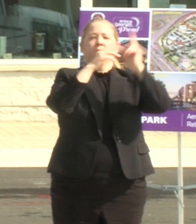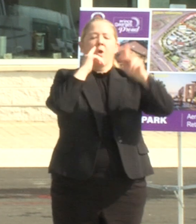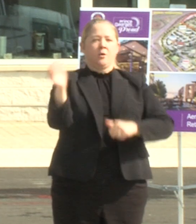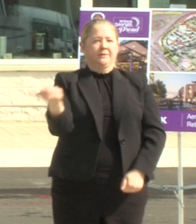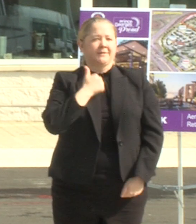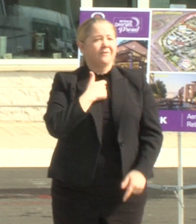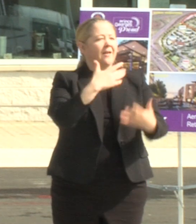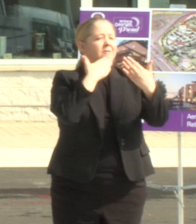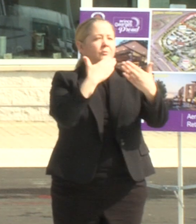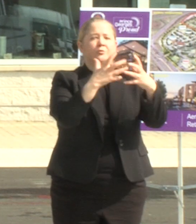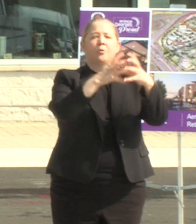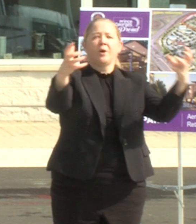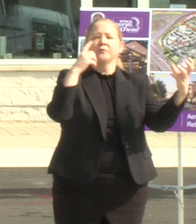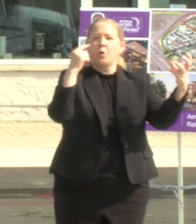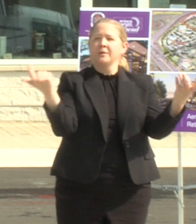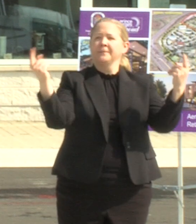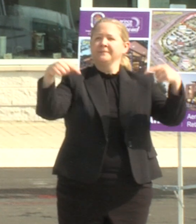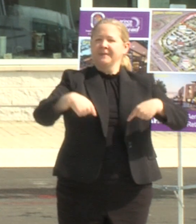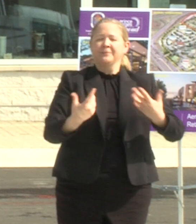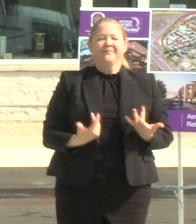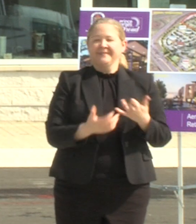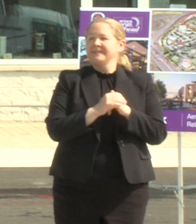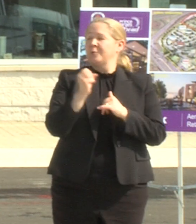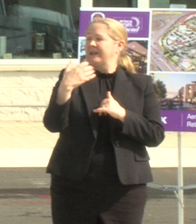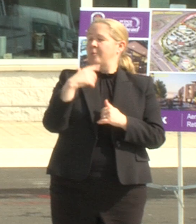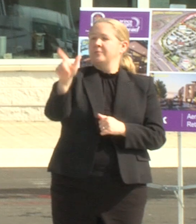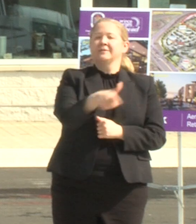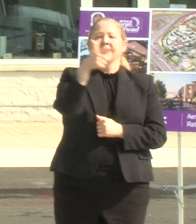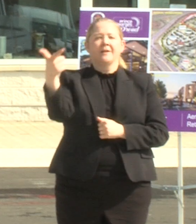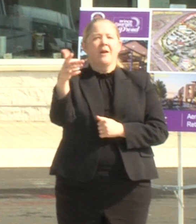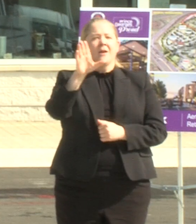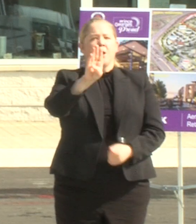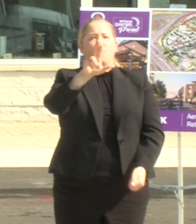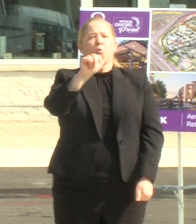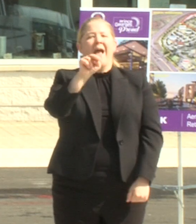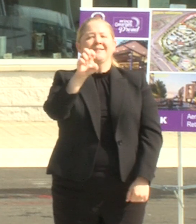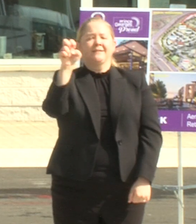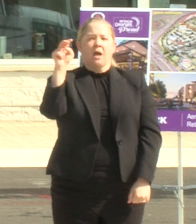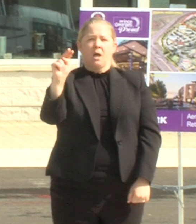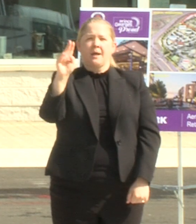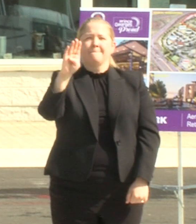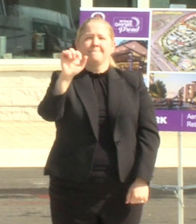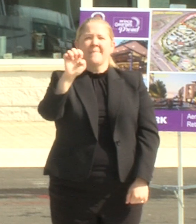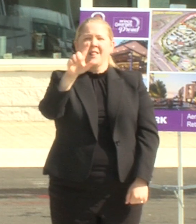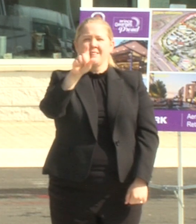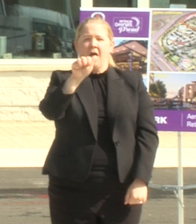and i'll hand the program now over to brandon bellamy from velocity ventures would you help me welcome him